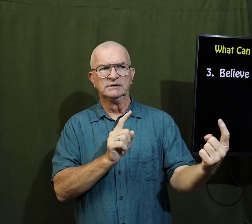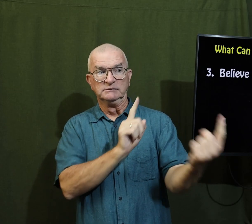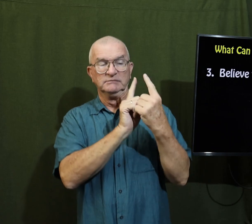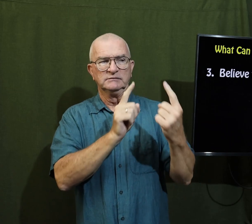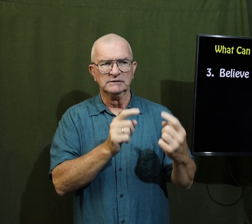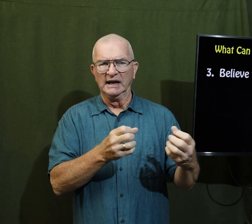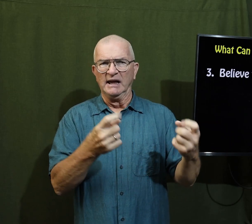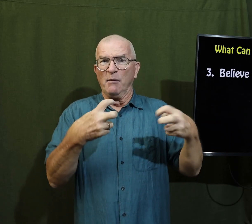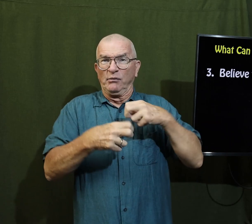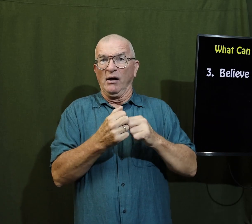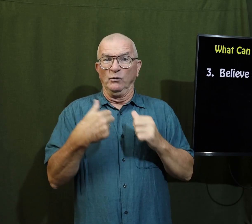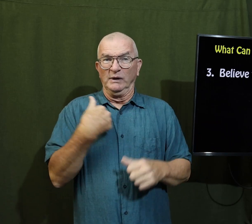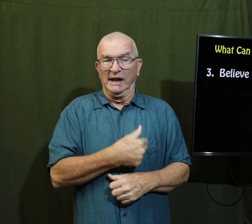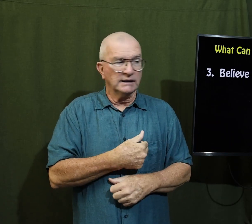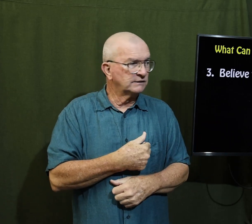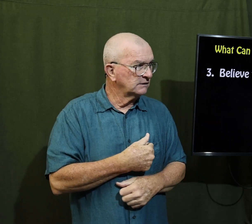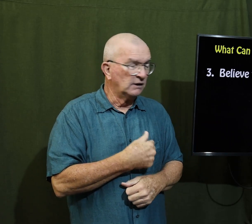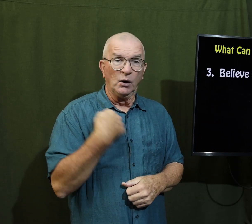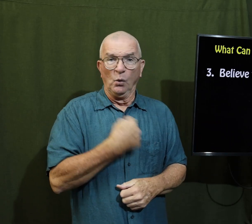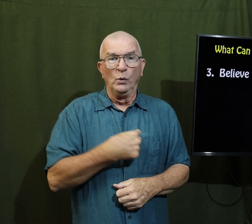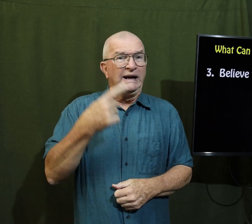confronts us has a problem with us